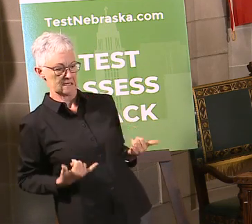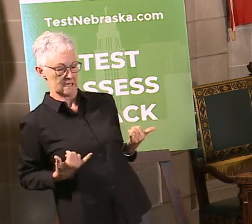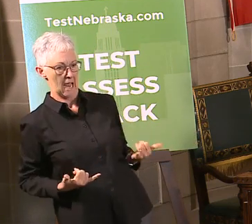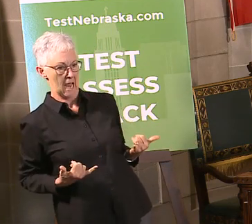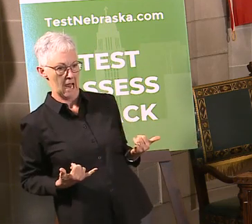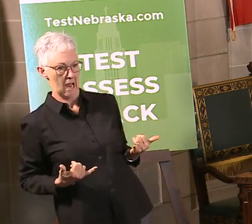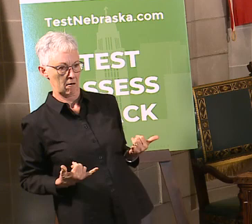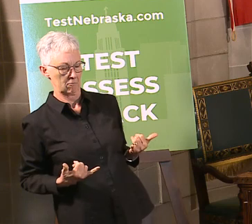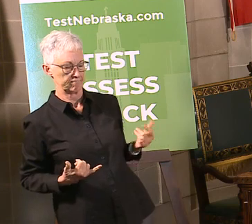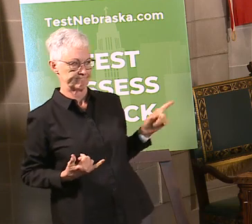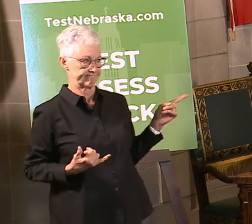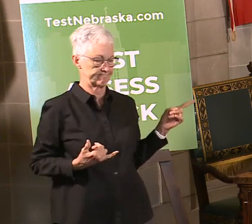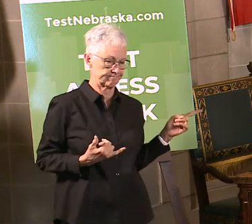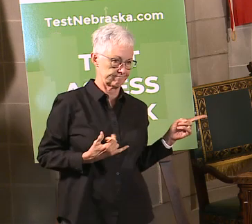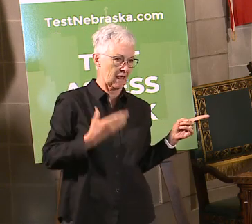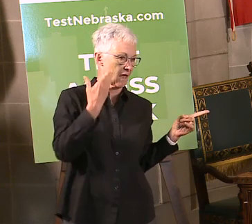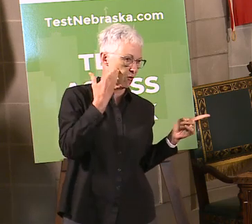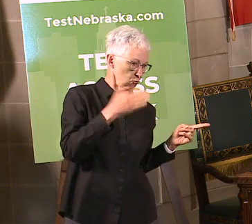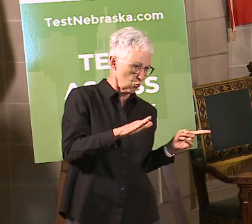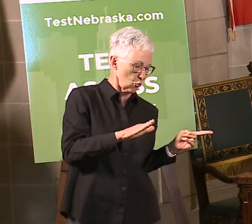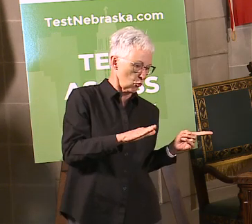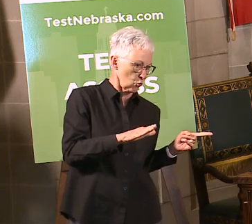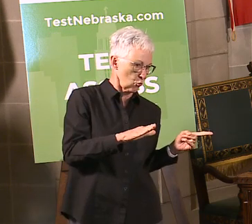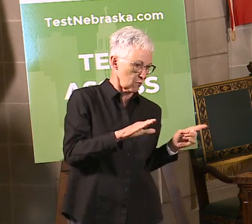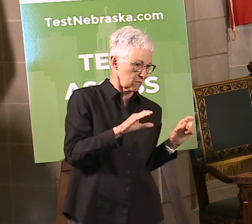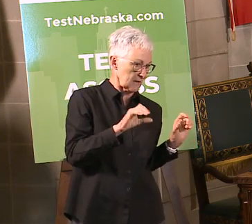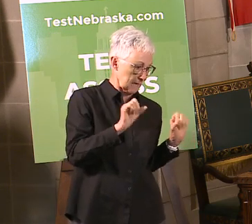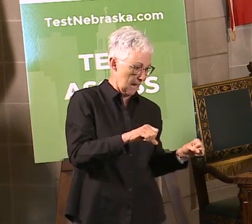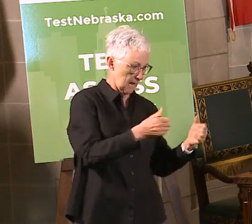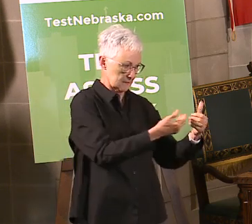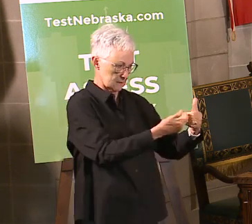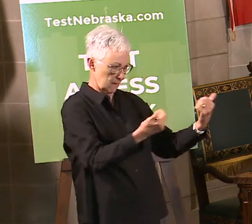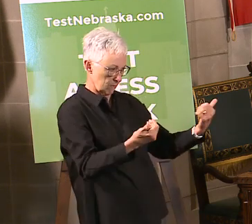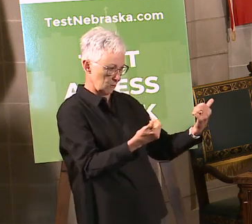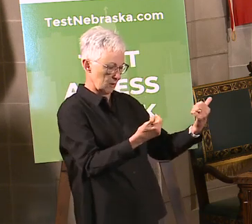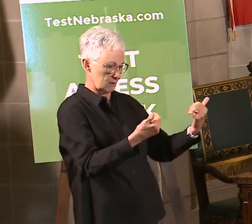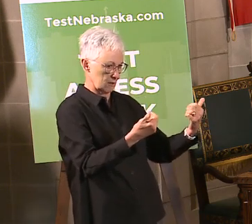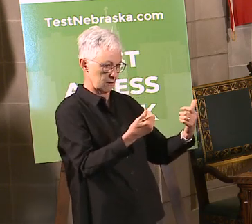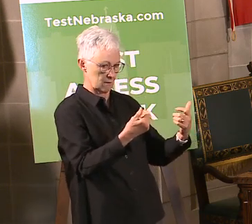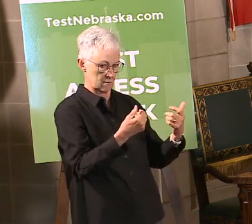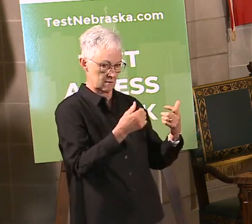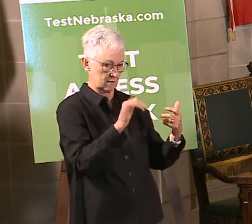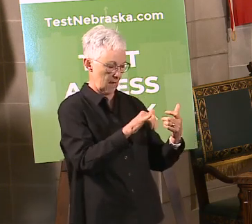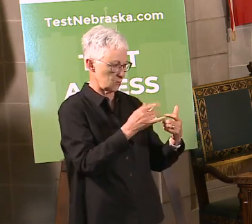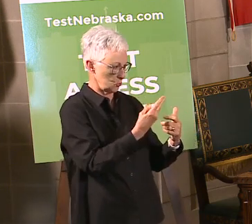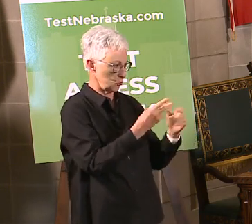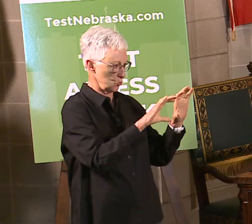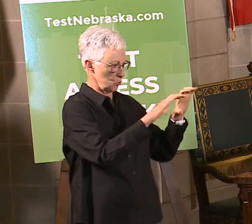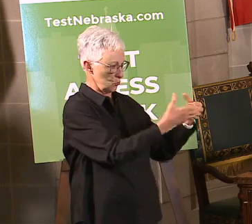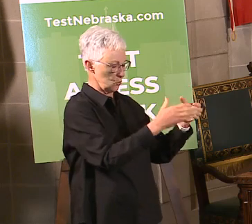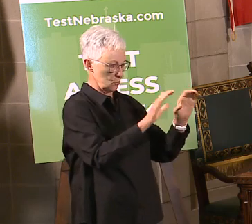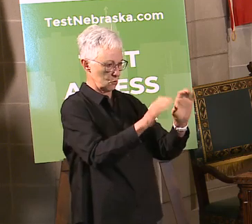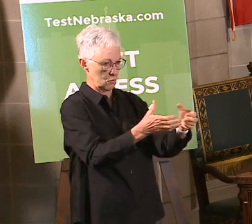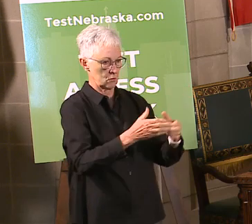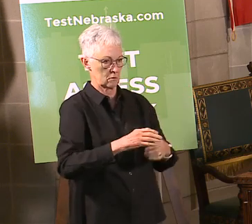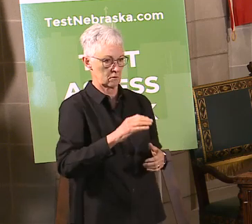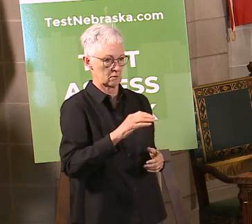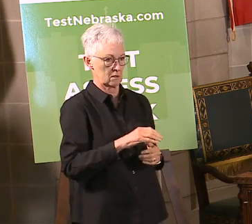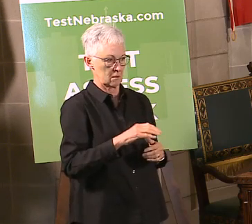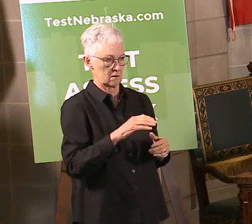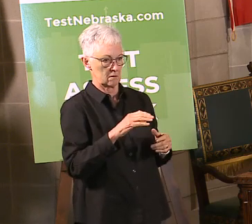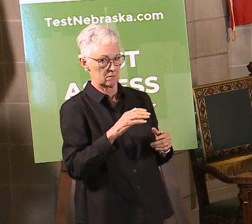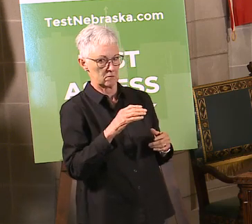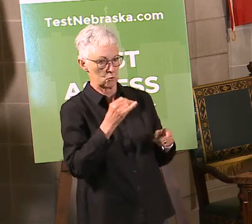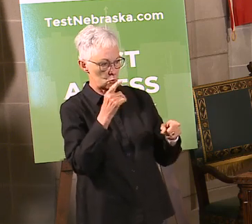I don't know the answer to that question right offhand, Paul. So we'll have to kind of dig in and kind of figure out if we can separate that data out. Can you